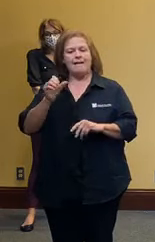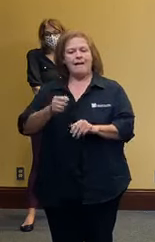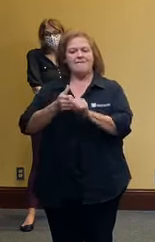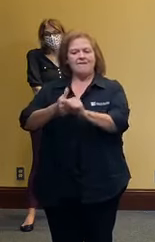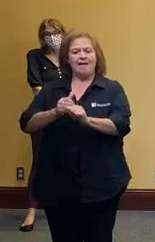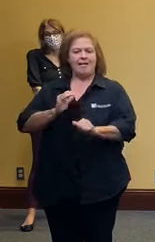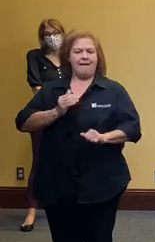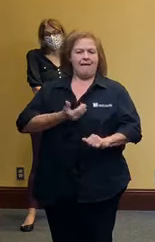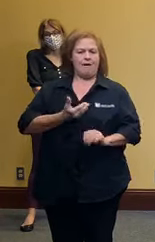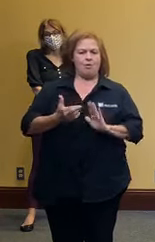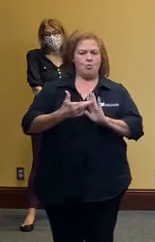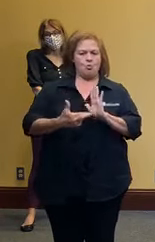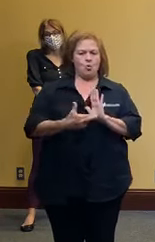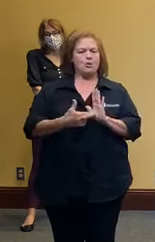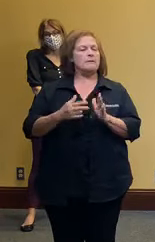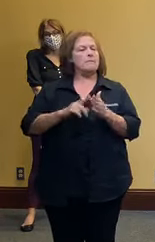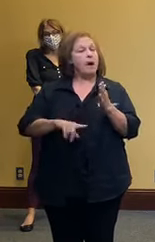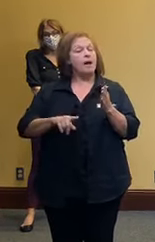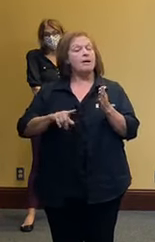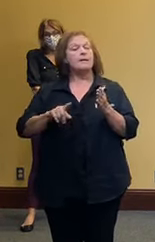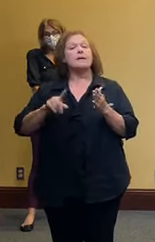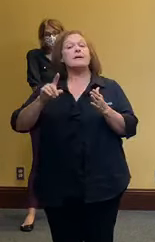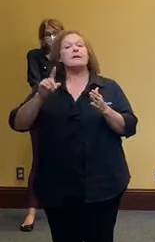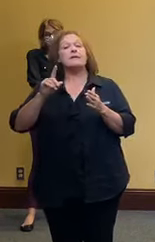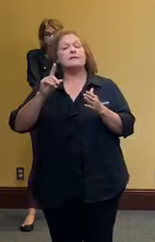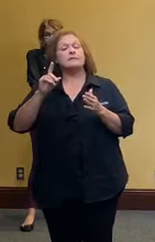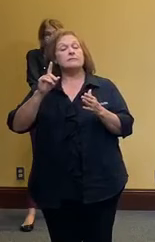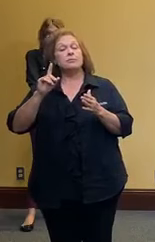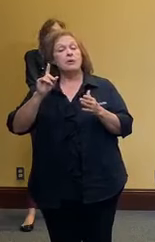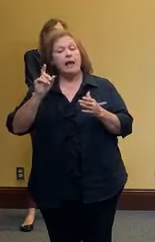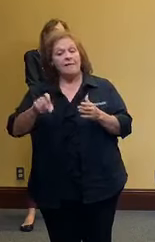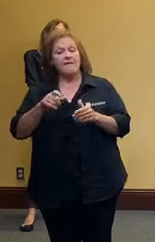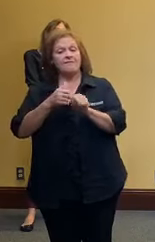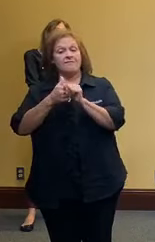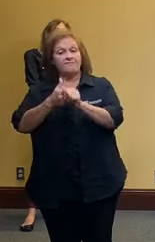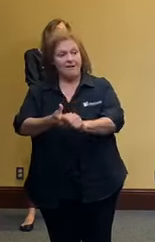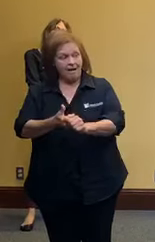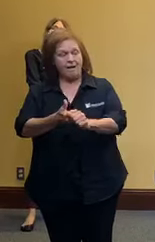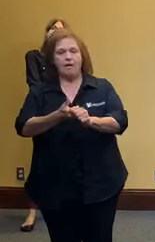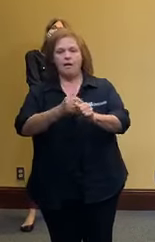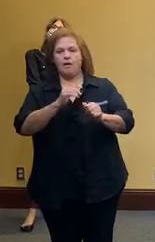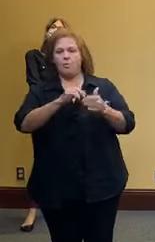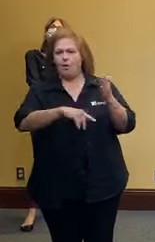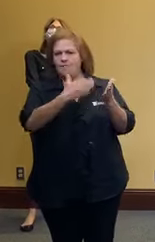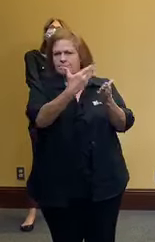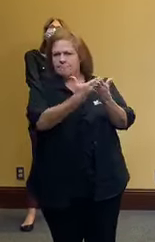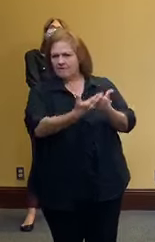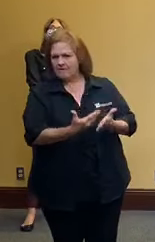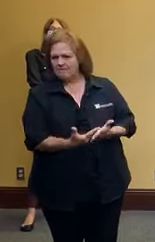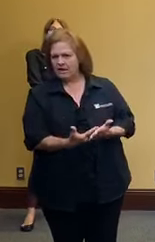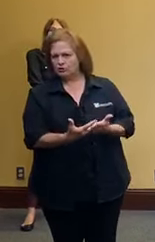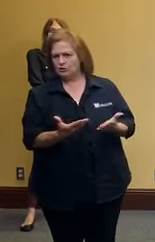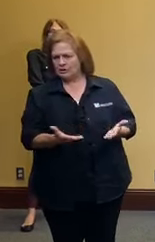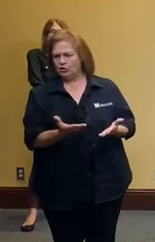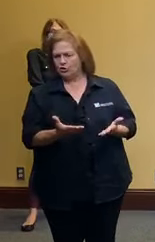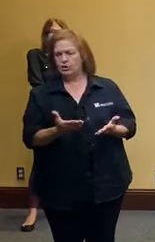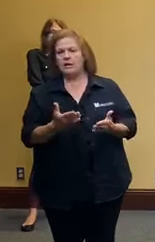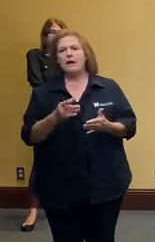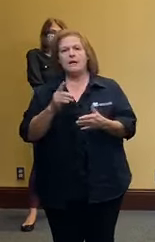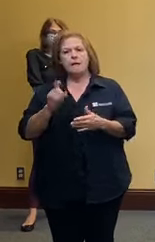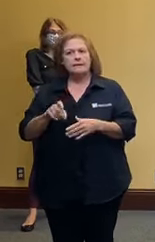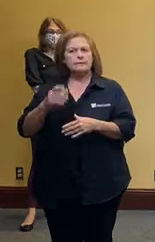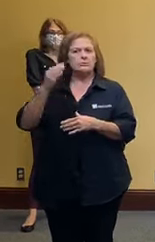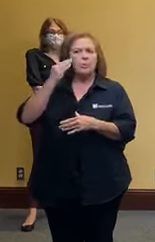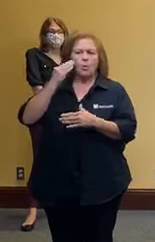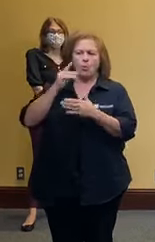again that's aligned with the data specifically for orleans parish as we also are mindful about what's going on